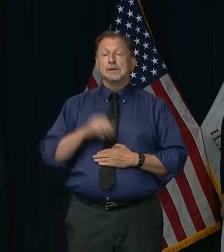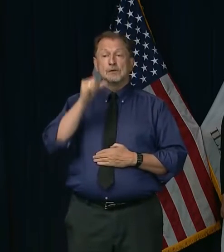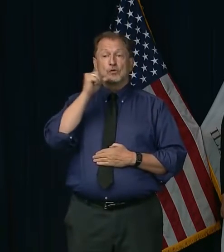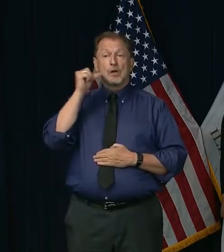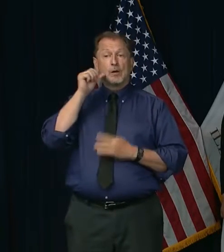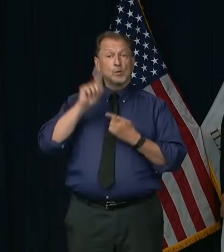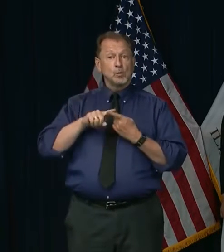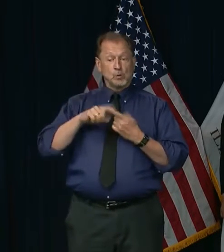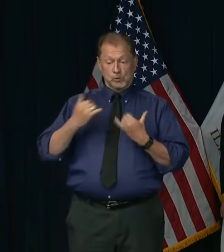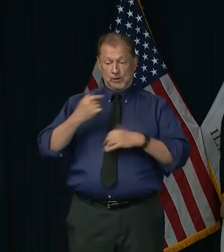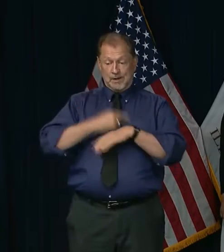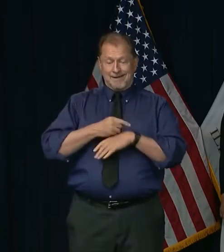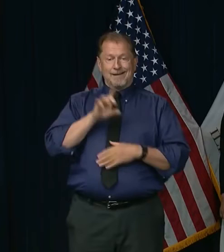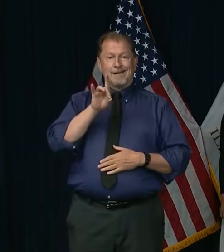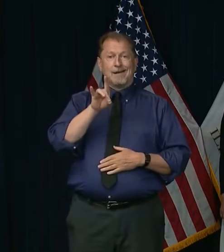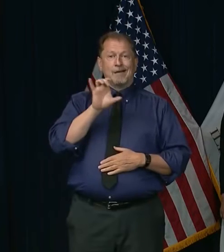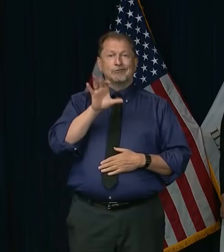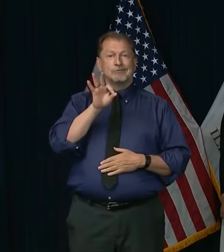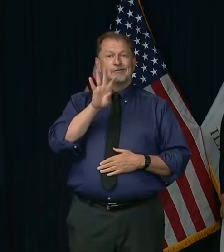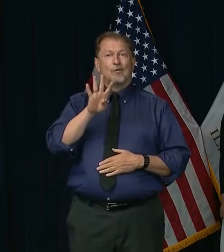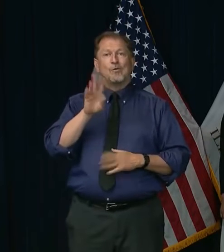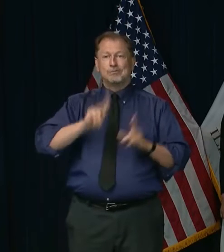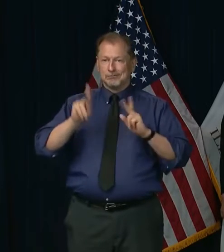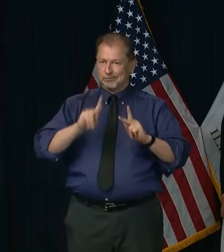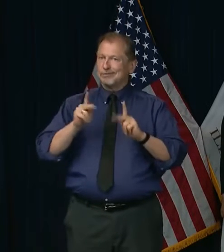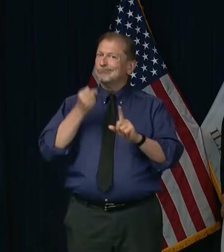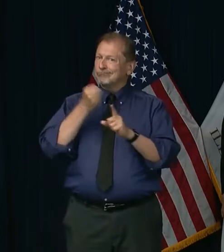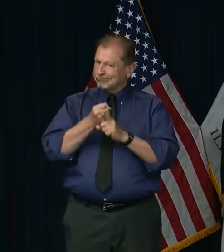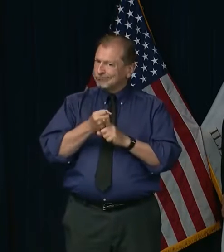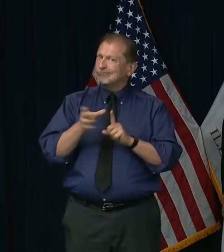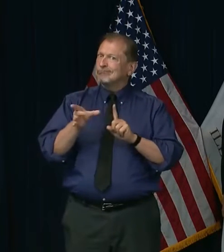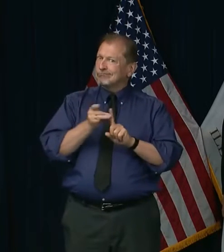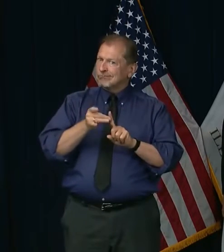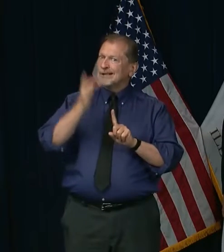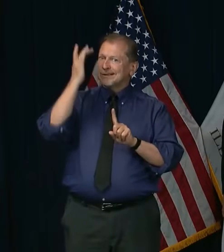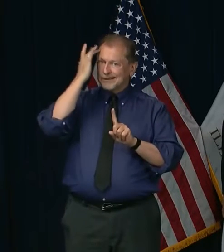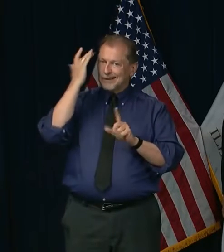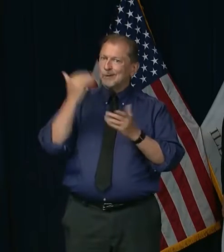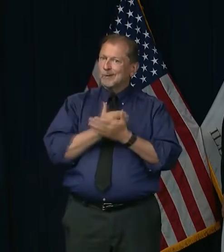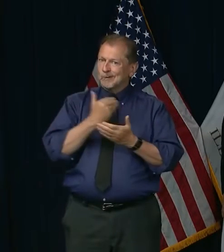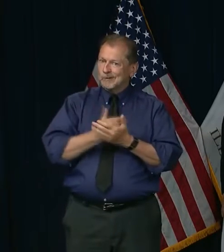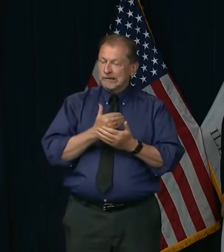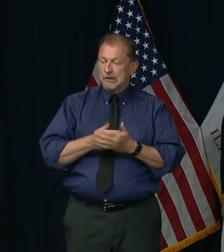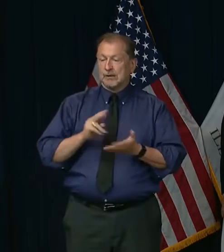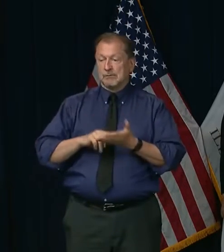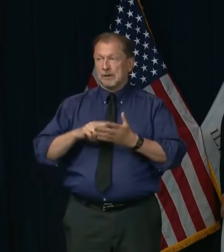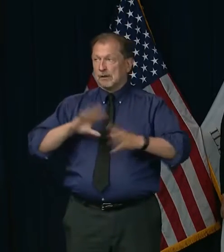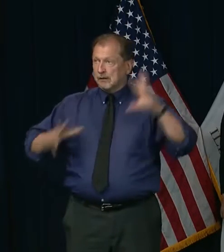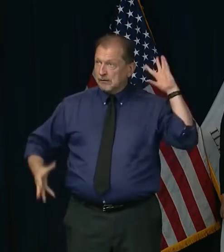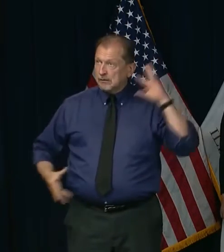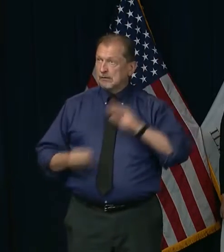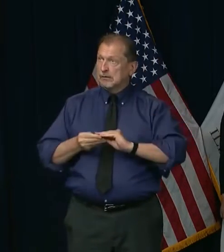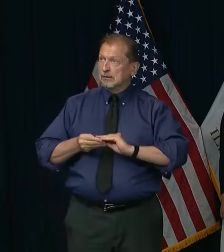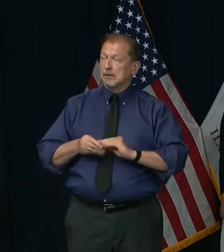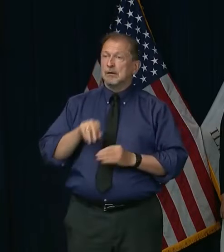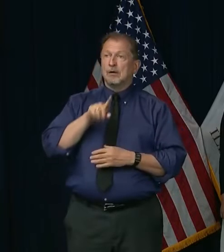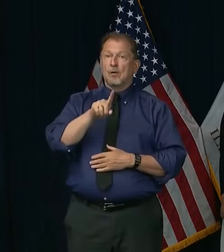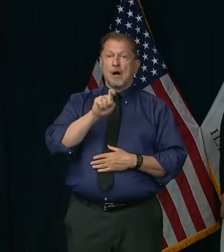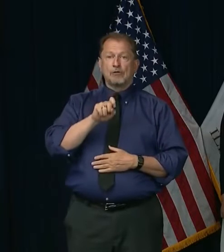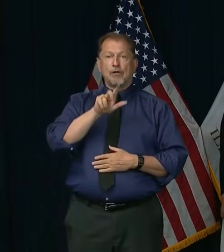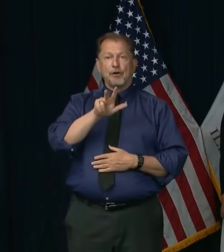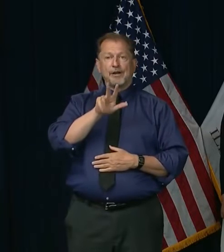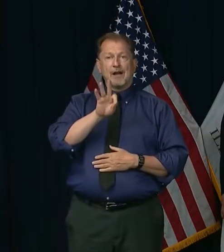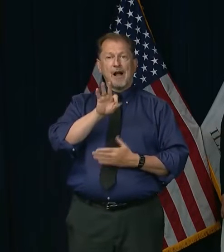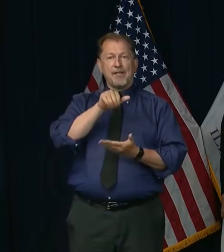people who were newly diagnosed with COVID-19, which brought our statewide total to 139